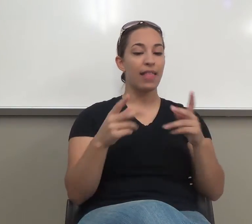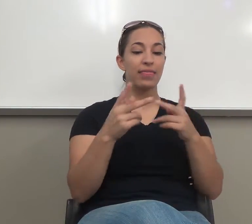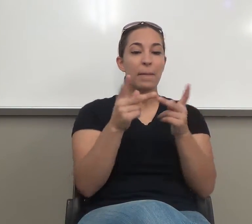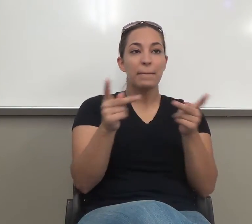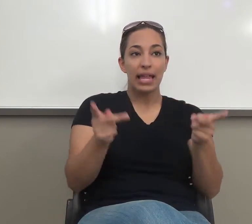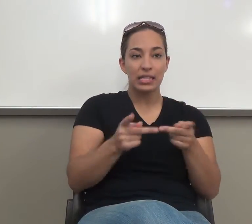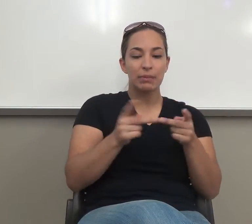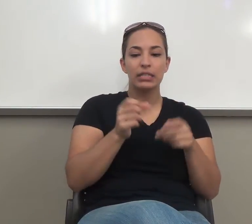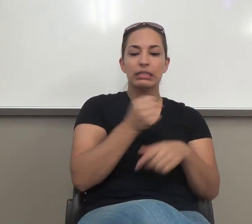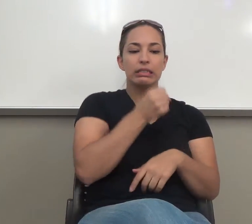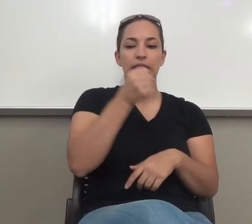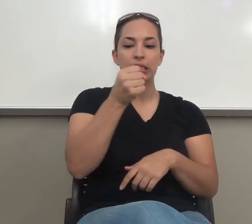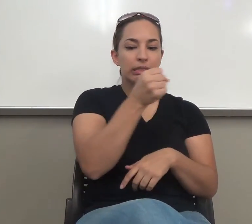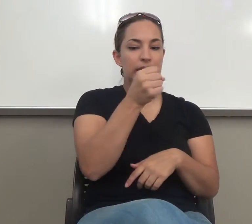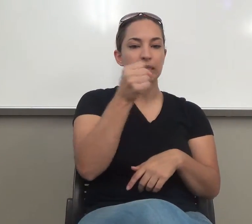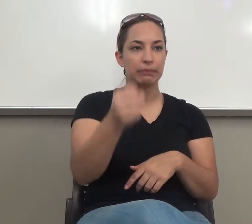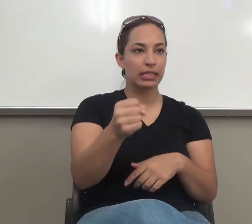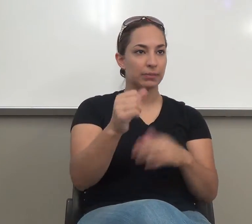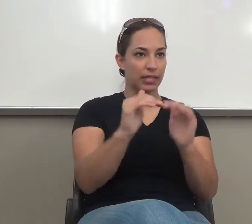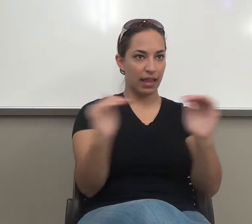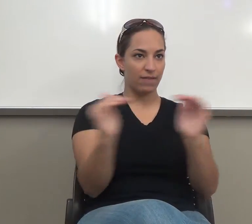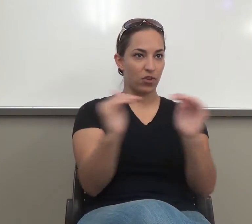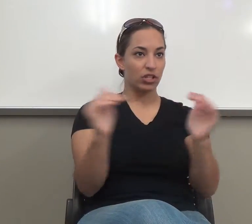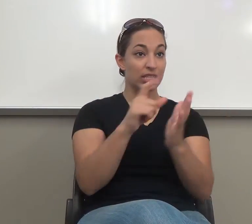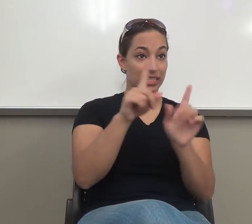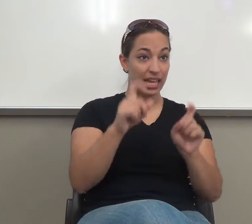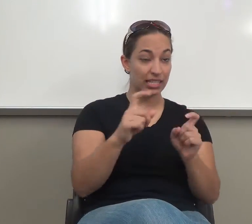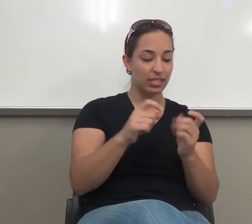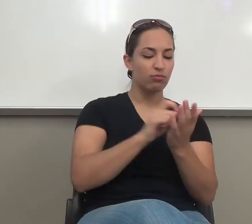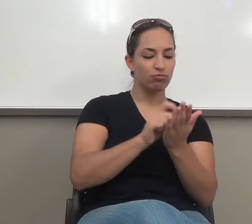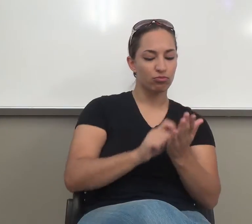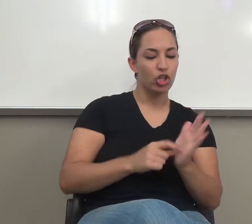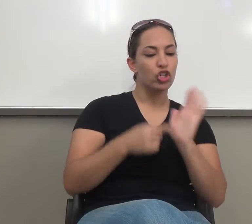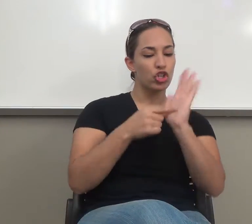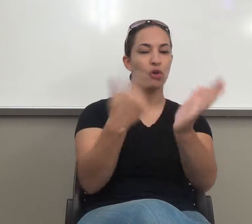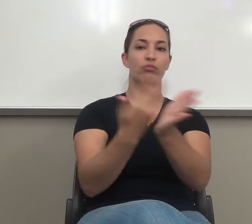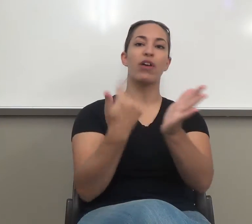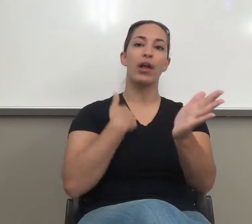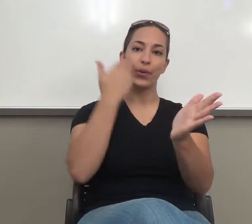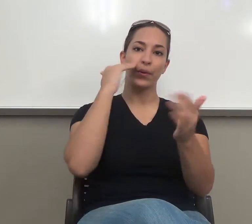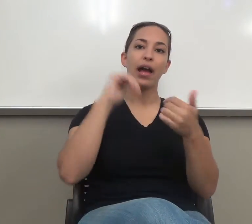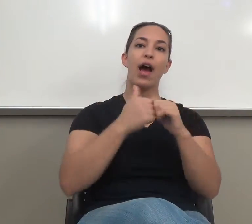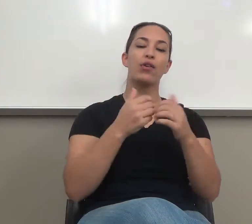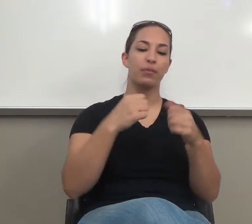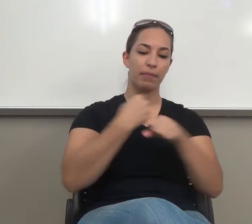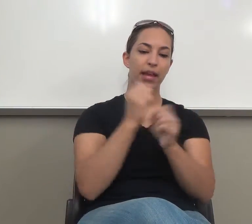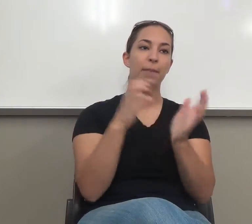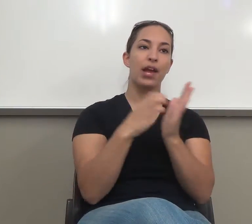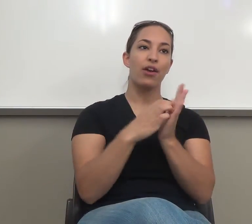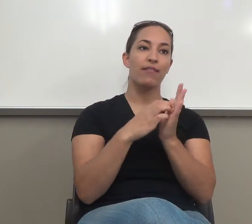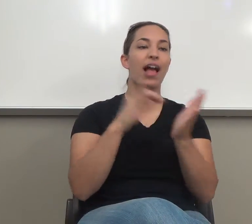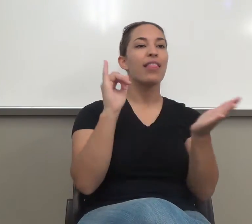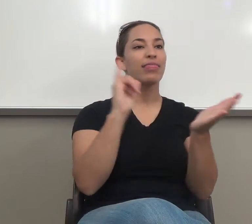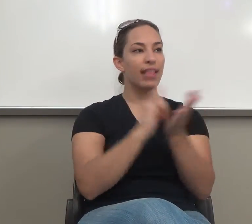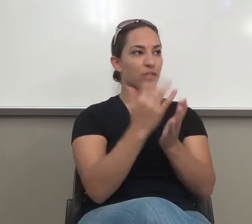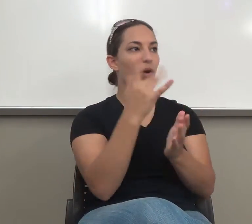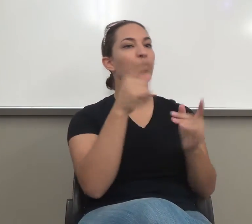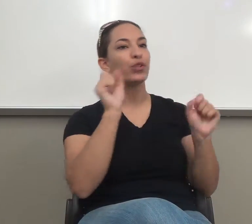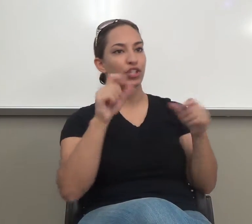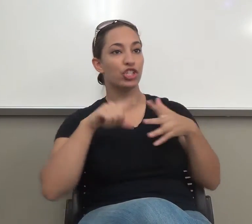you understood how to compose a paragraph, okay? That's what got me here. You wanted to do a paragraph, you had some idea of how to do an essay, possibly.